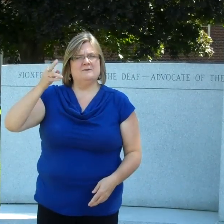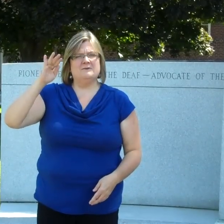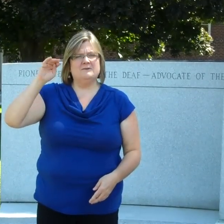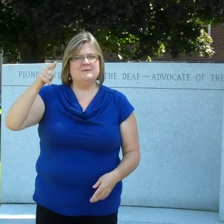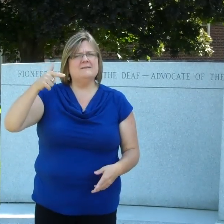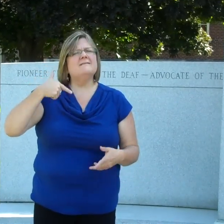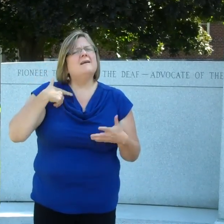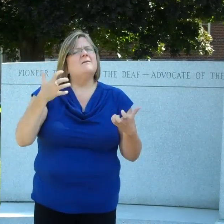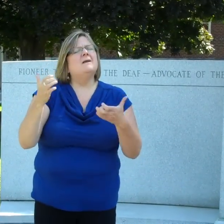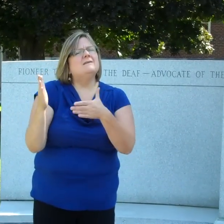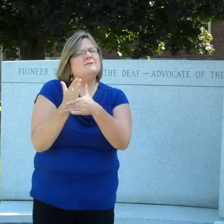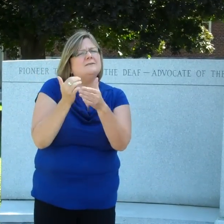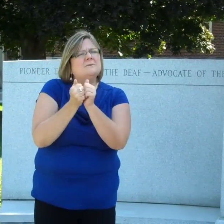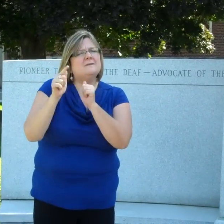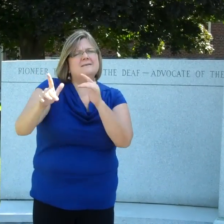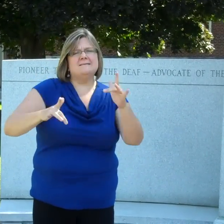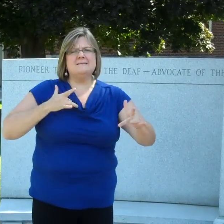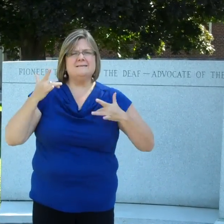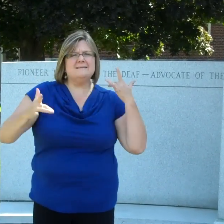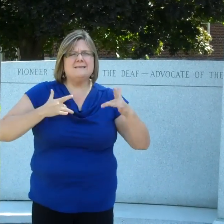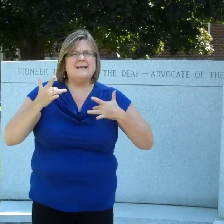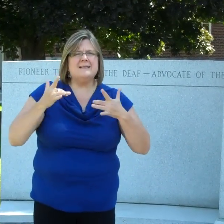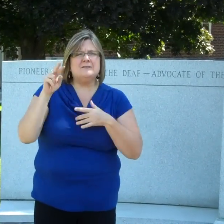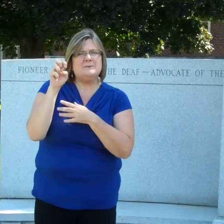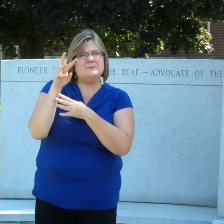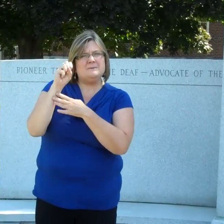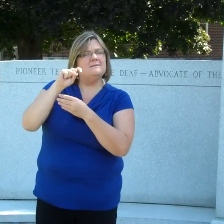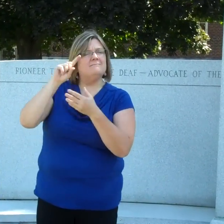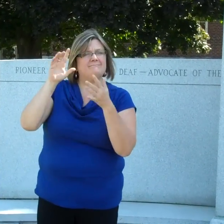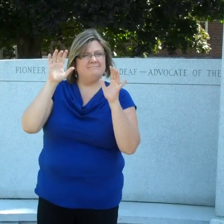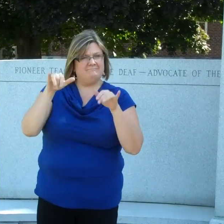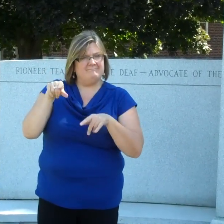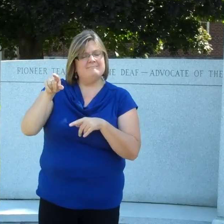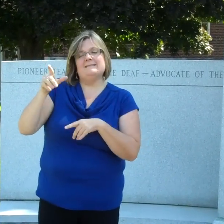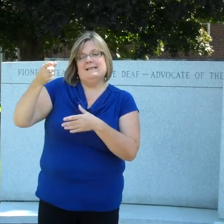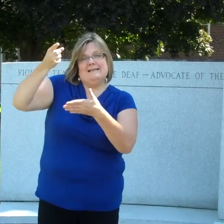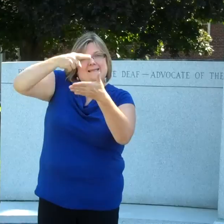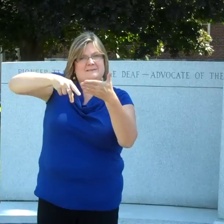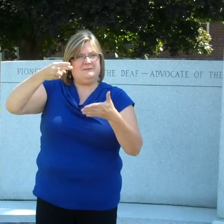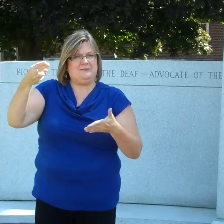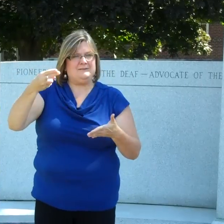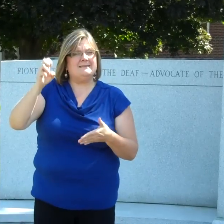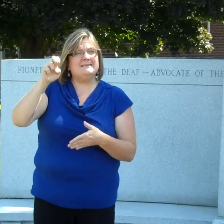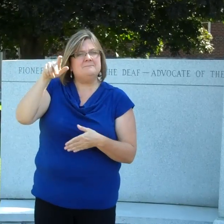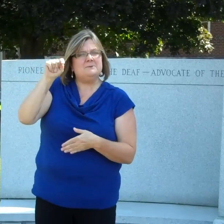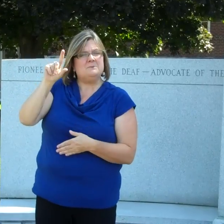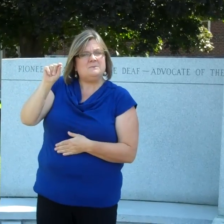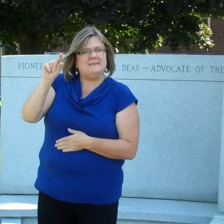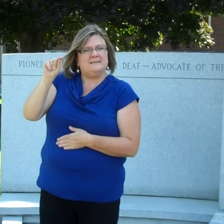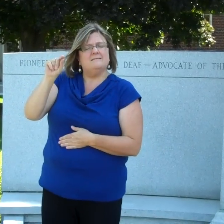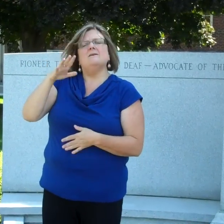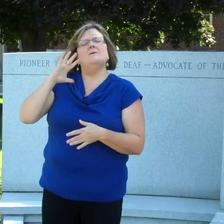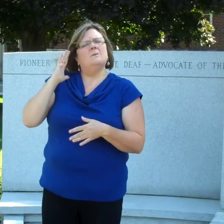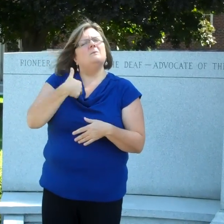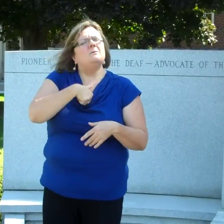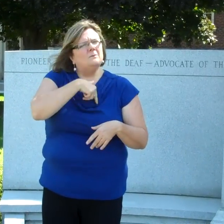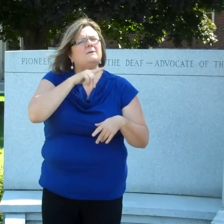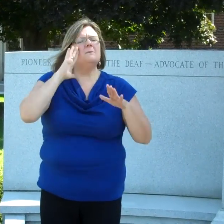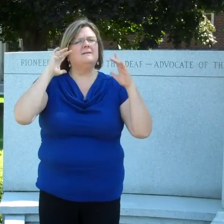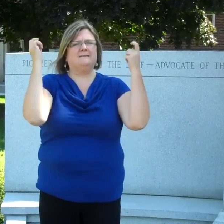Hi, my name is Pamela Roy, and I want to share with you some exciting news. Next week Thursday, September the 20th,